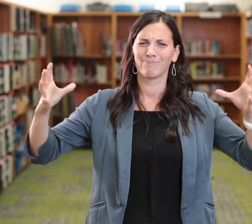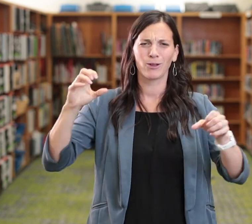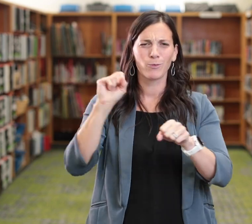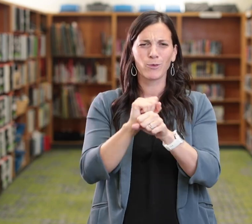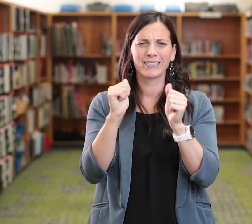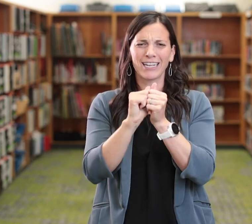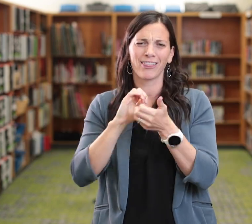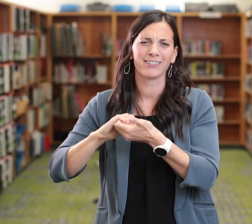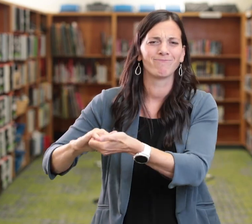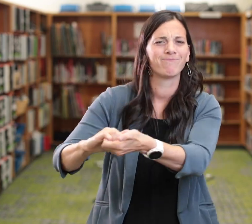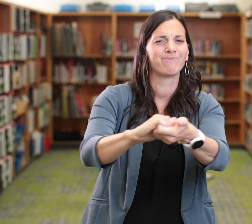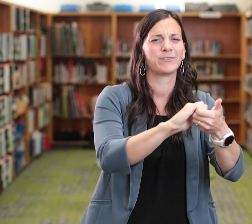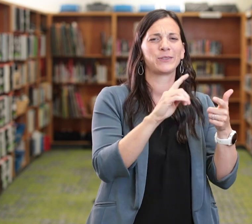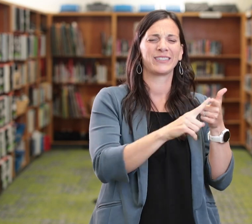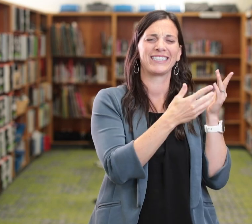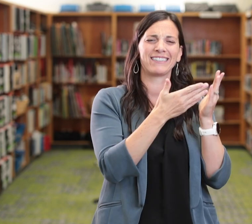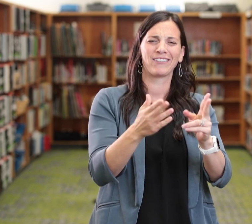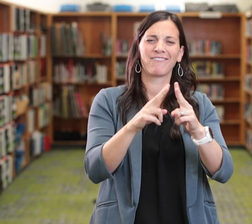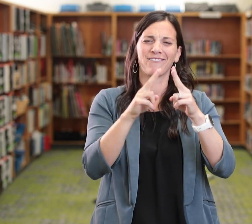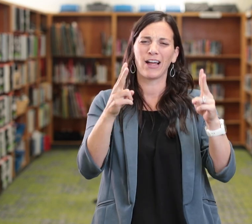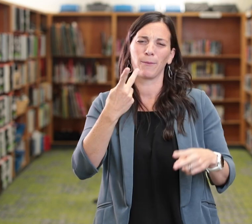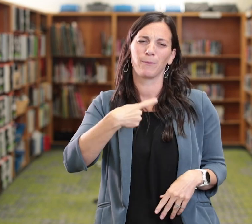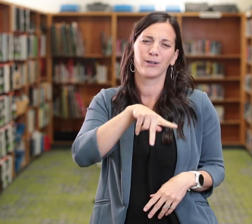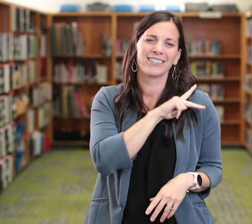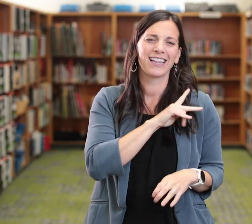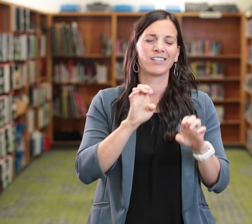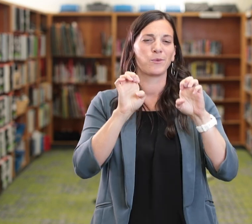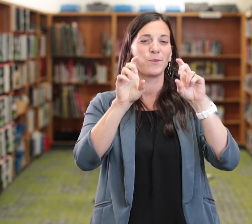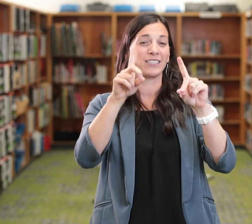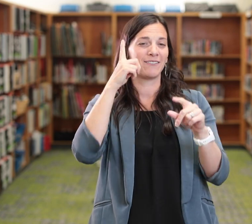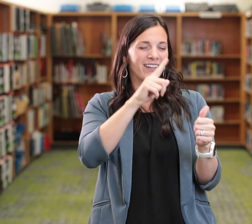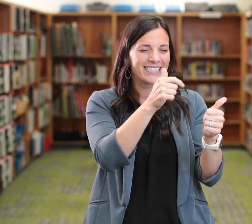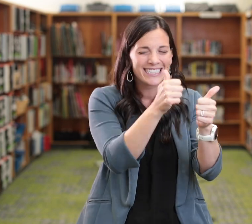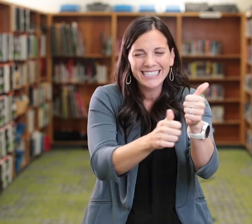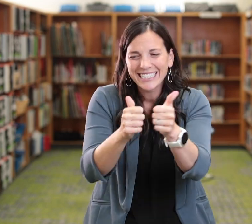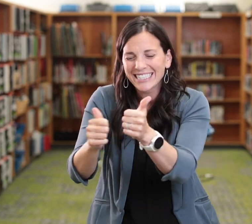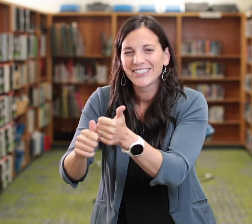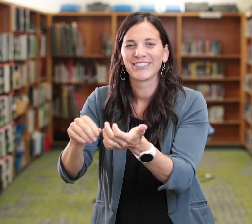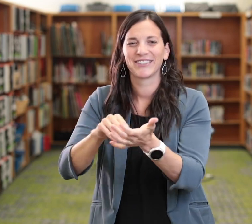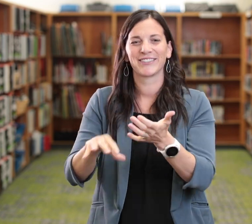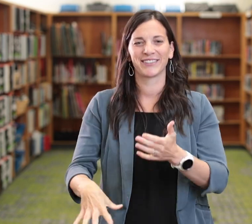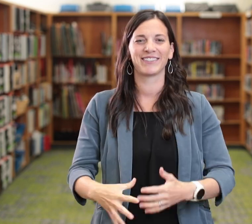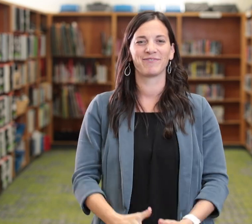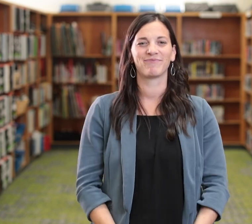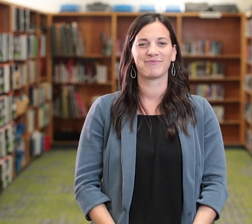Our professionals work together to deliver a very personalized education to each student.